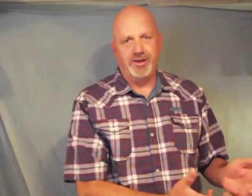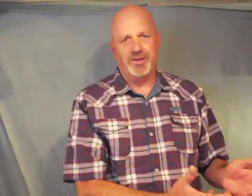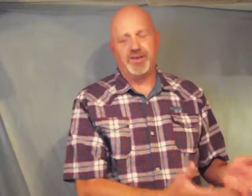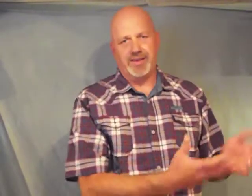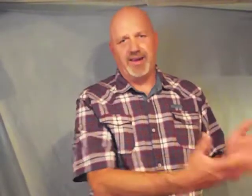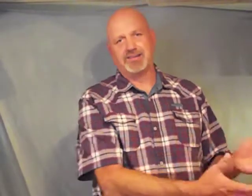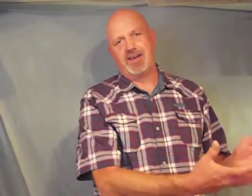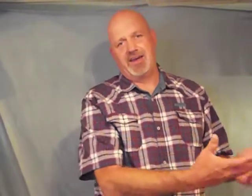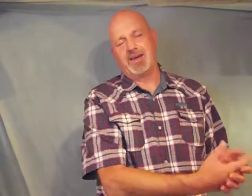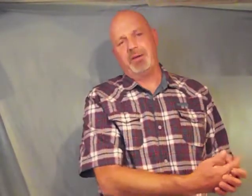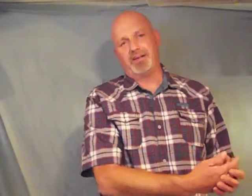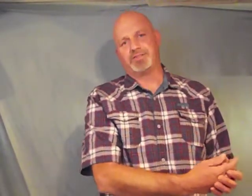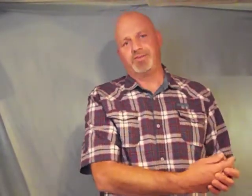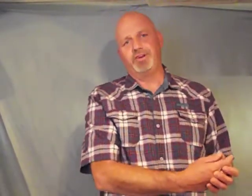doing the things that he commands of you